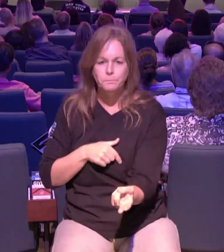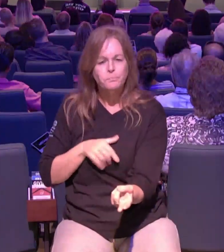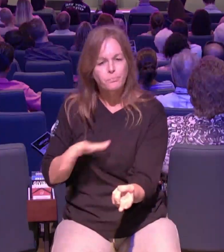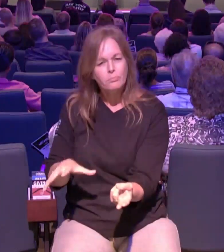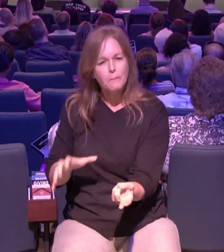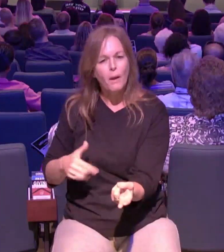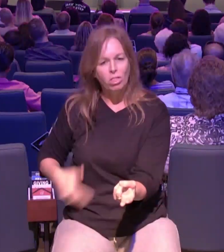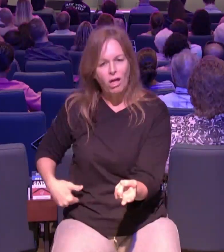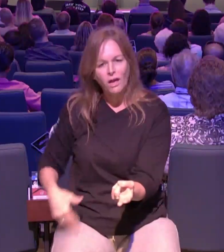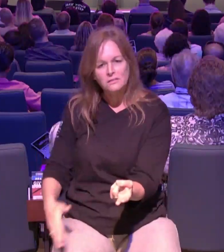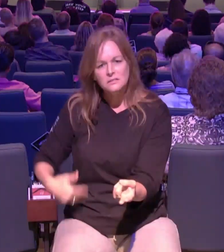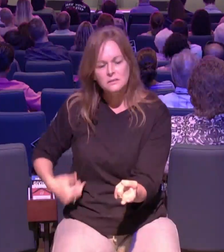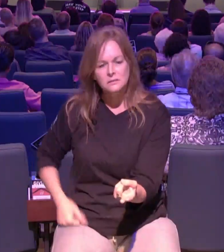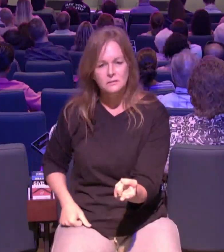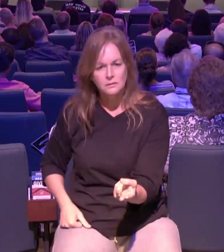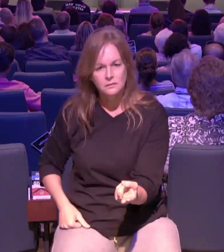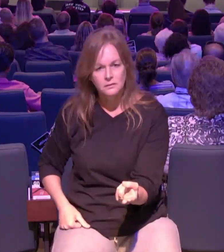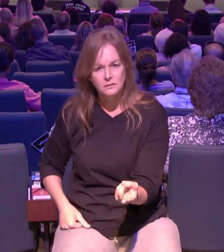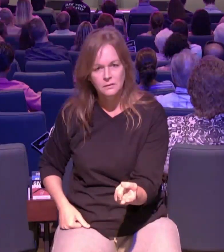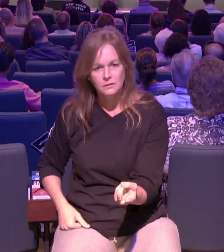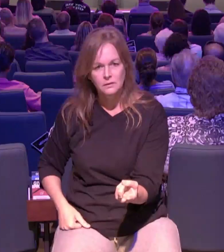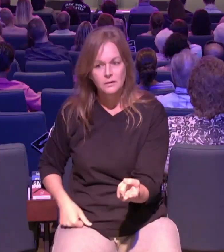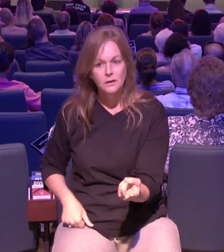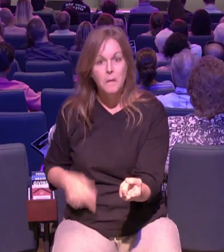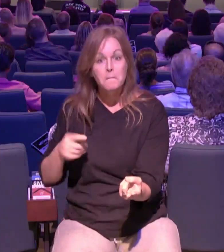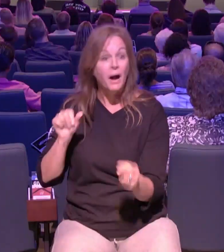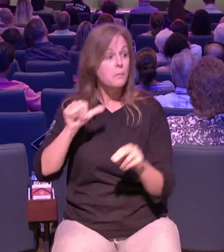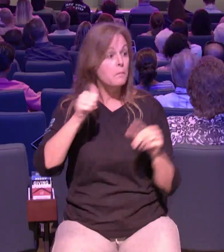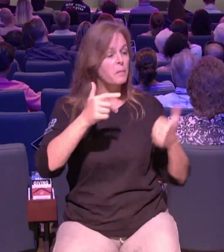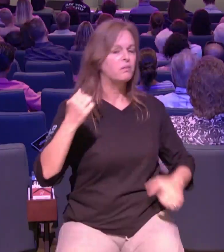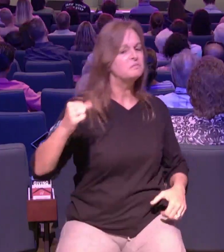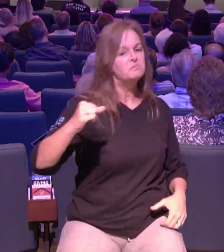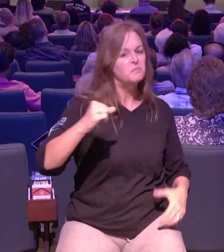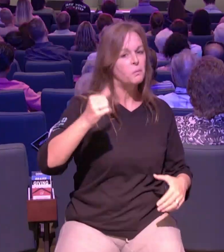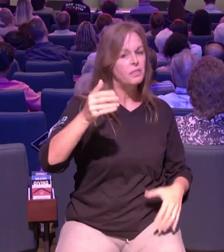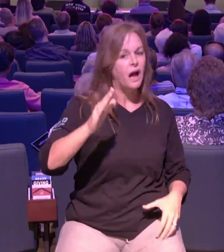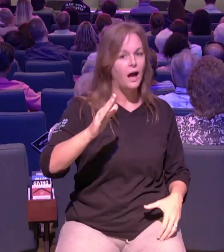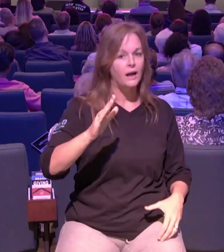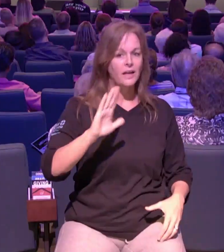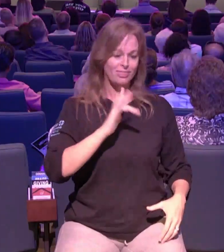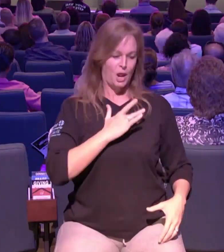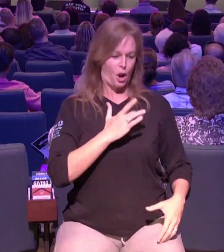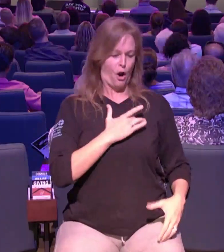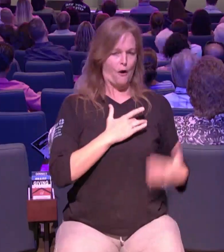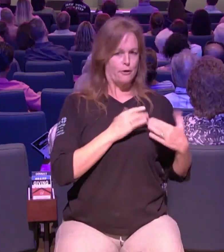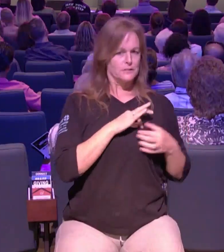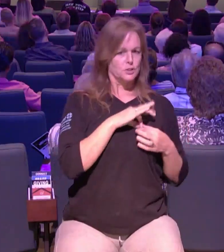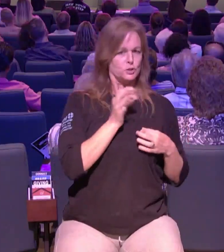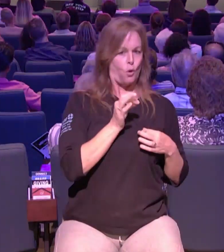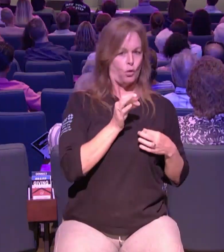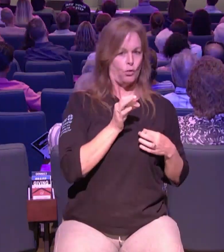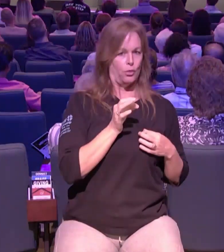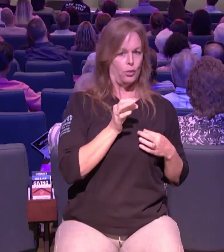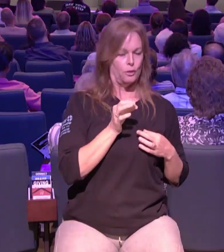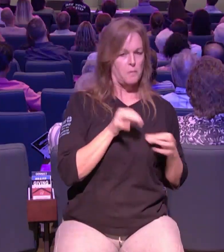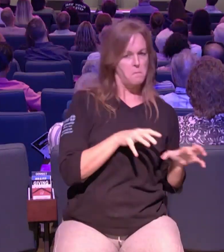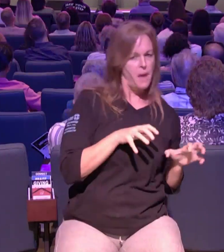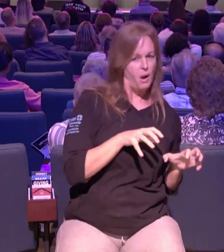guy first lower down your sins are forgiven and if you read the text there it says that some of the religious people in the room got all upset that jesus said